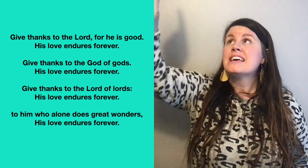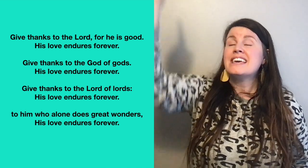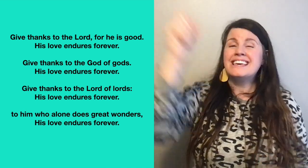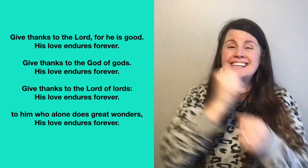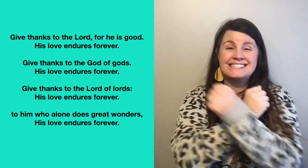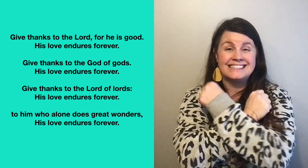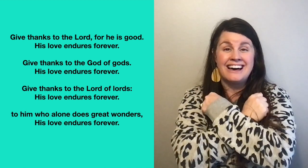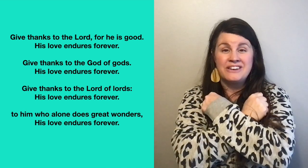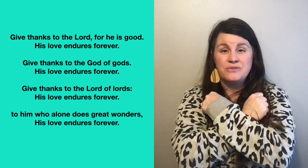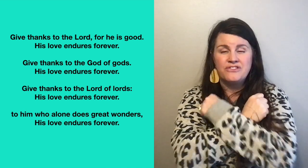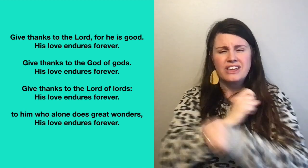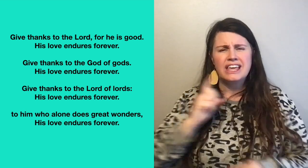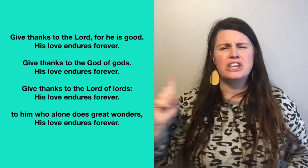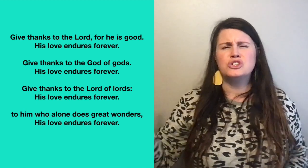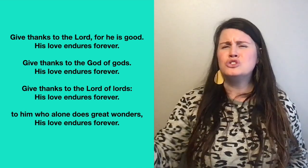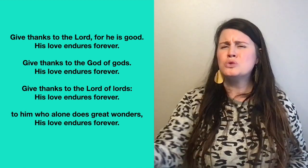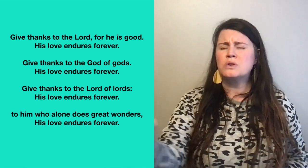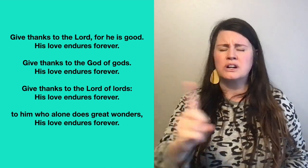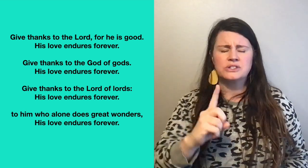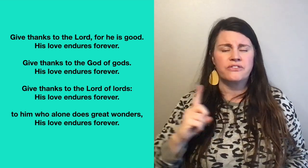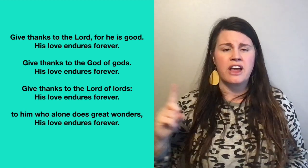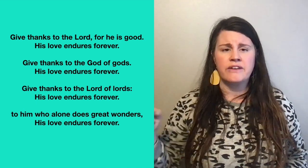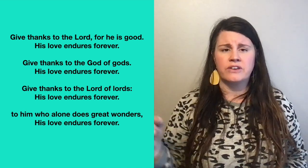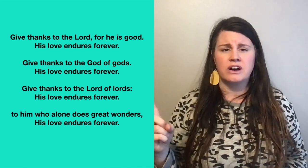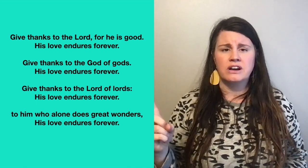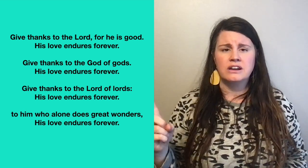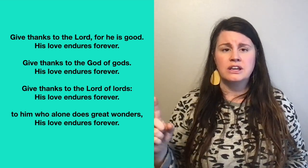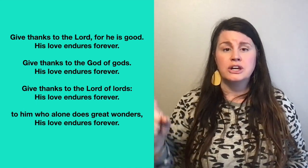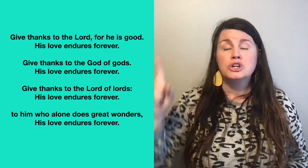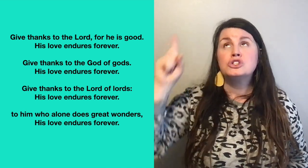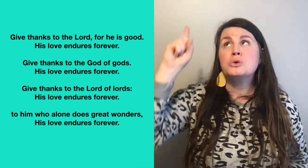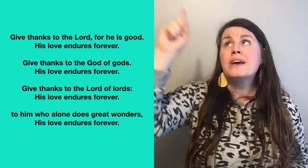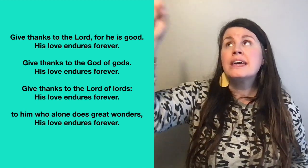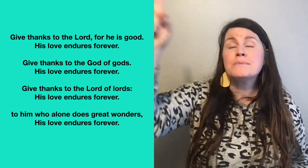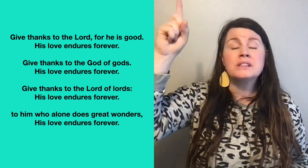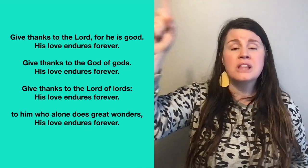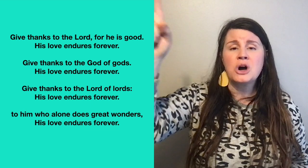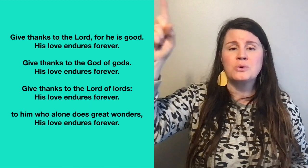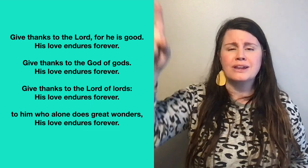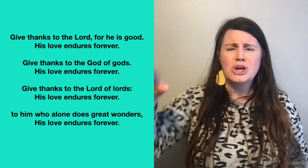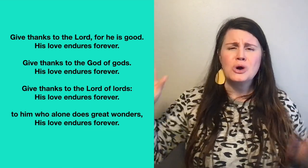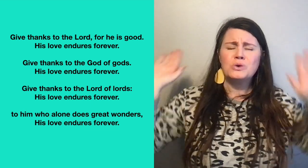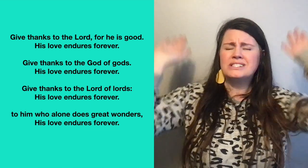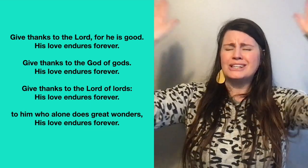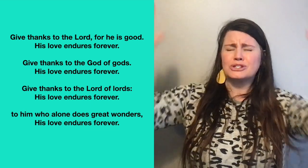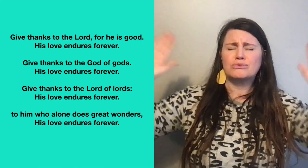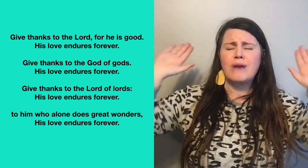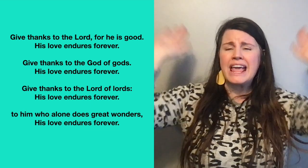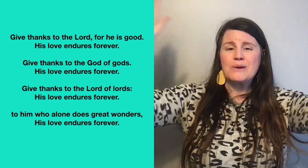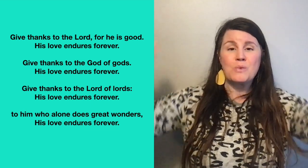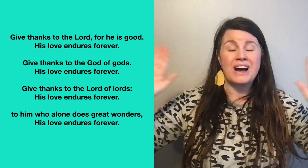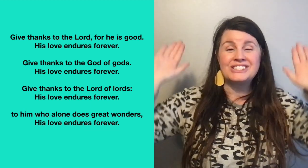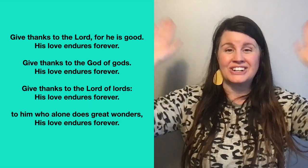His love endures forever. To Him alone, who does great wonders,